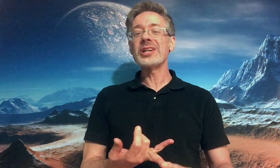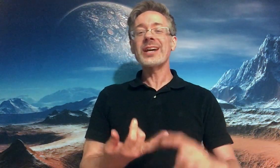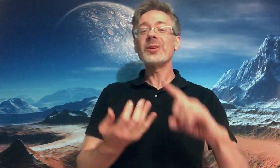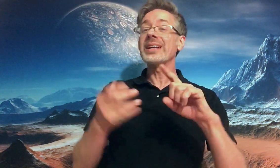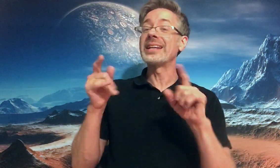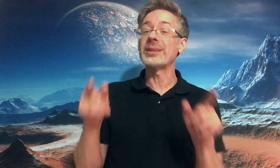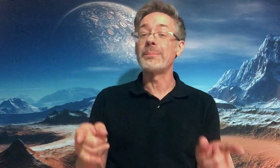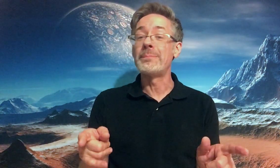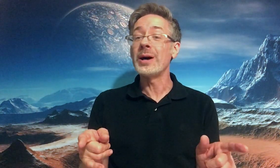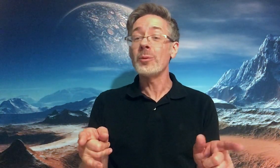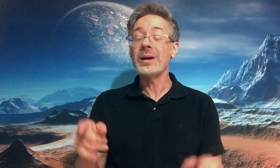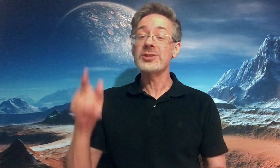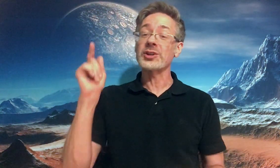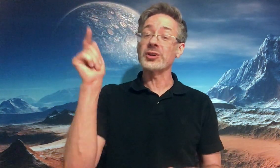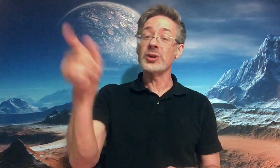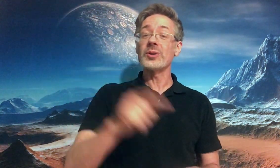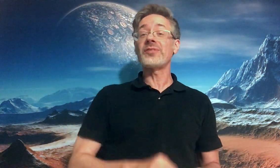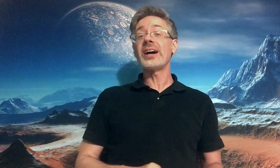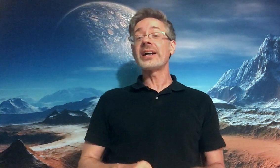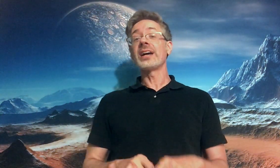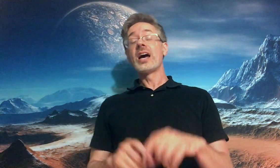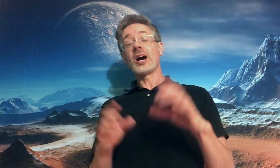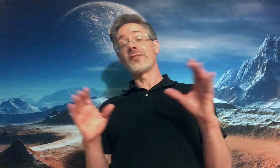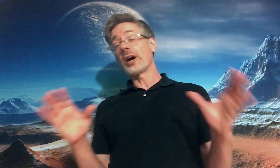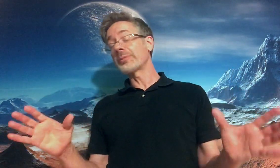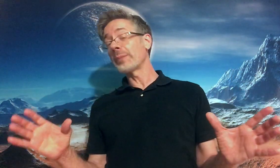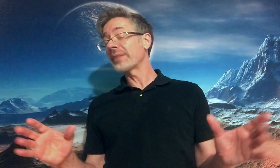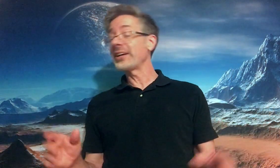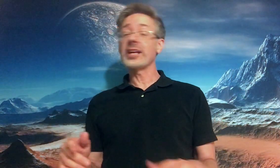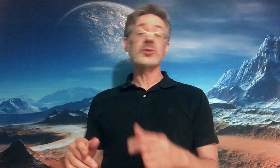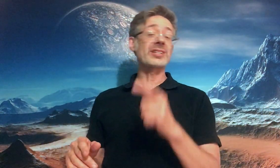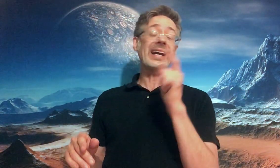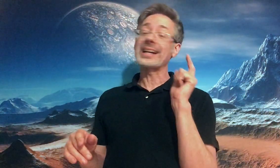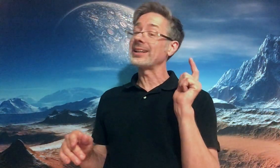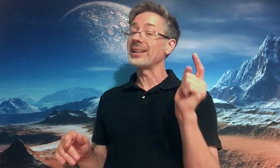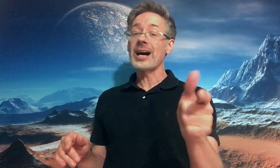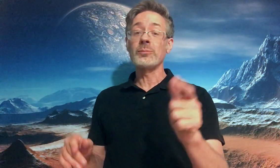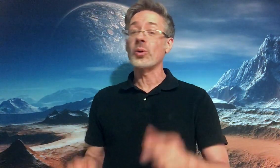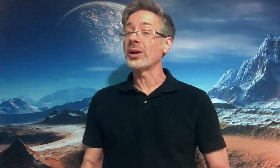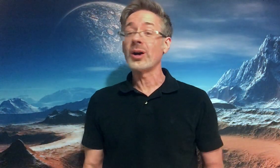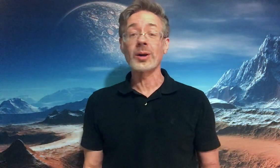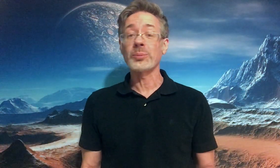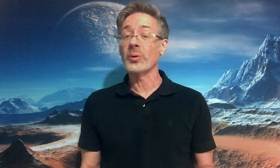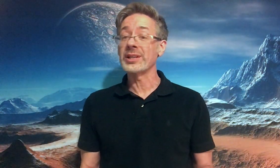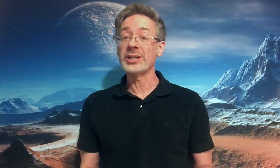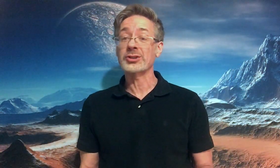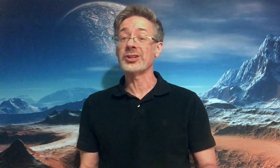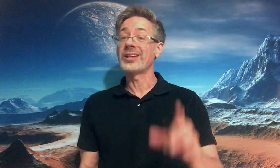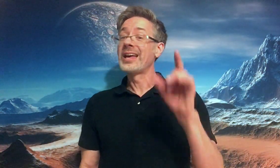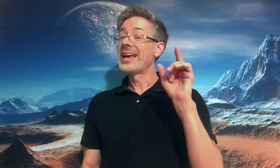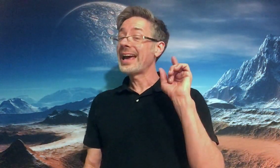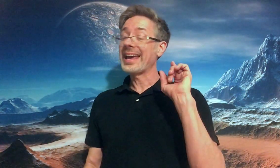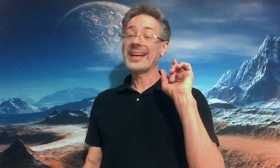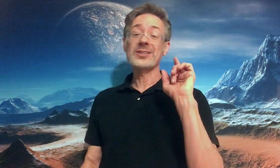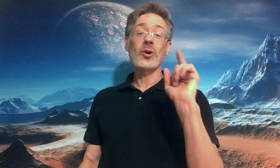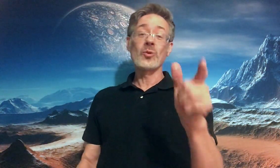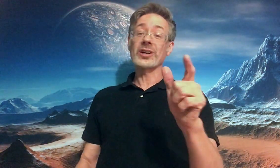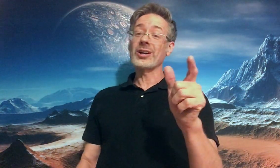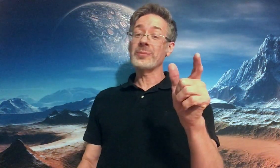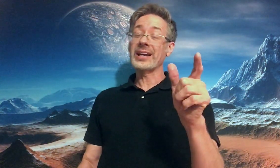channel. Hit the bell button so you're notified of upcoming videos, because I got a lot more on porn addiction and overcoming